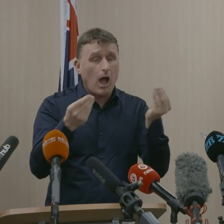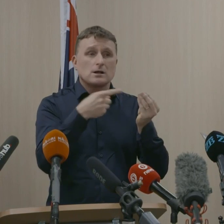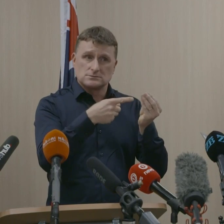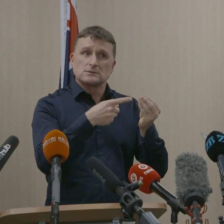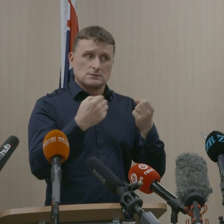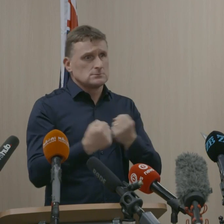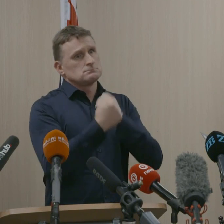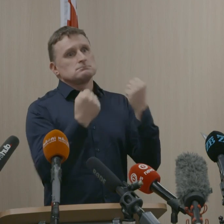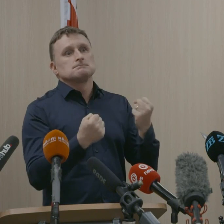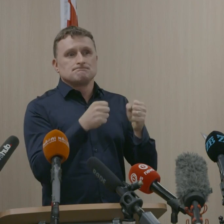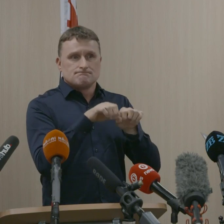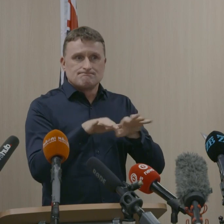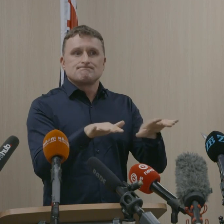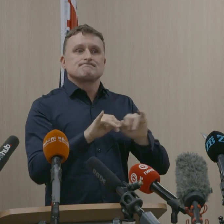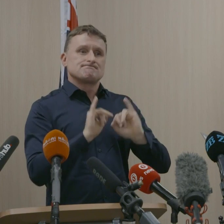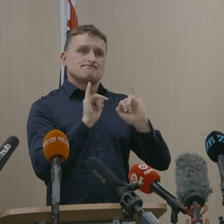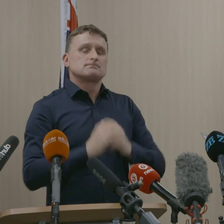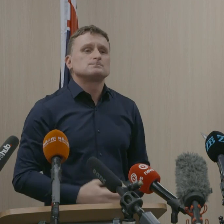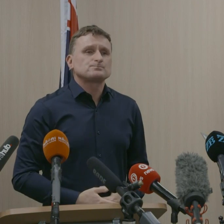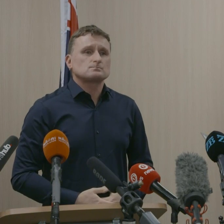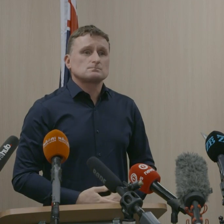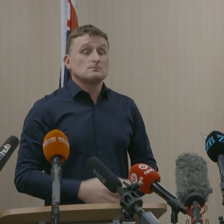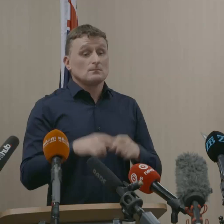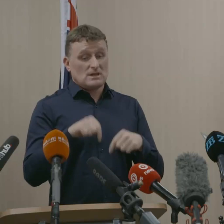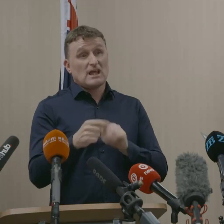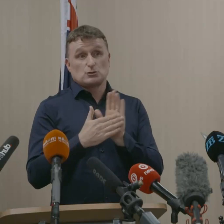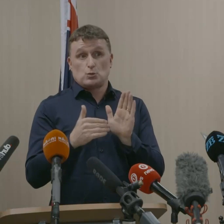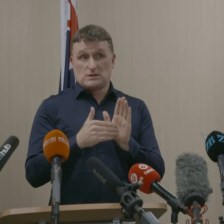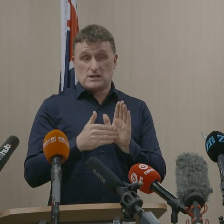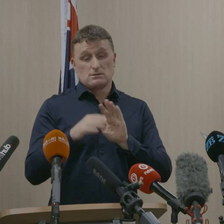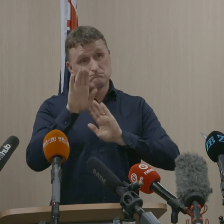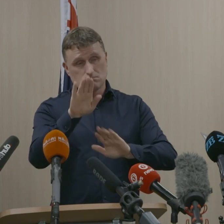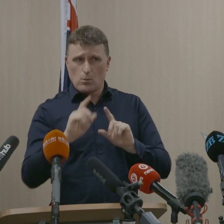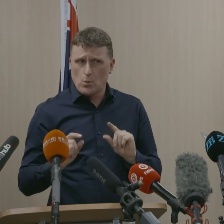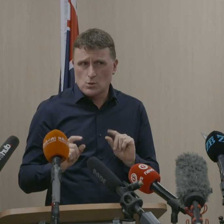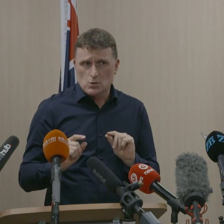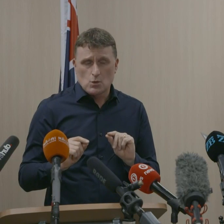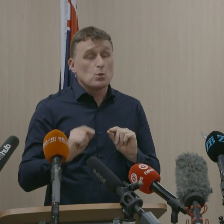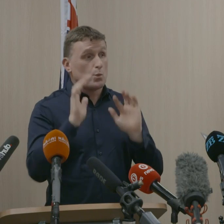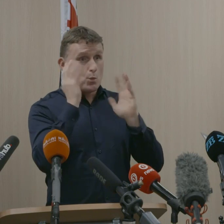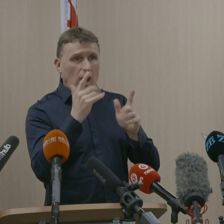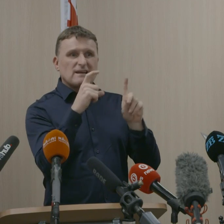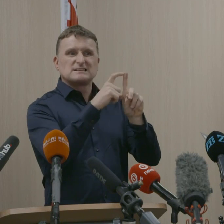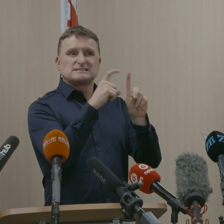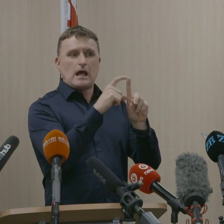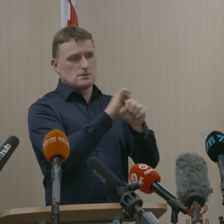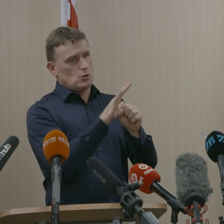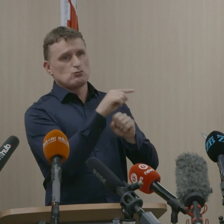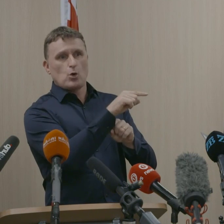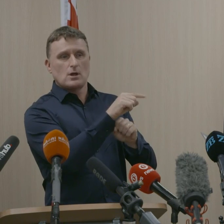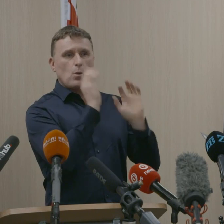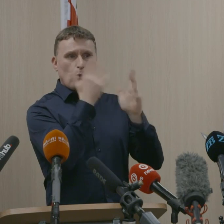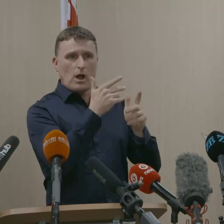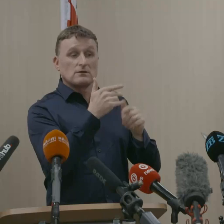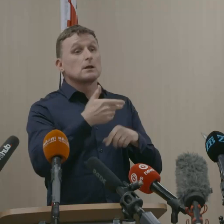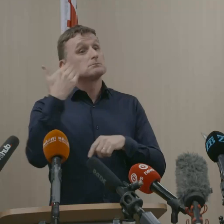variant. In the view of our health officials, there is greater risk now from the Delta variant than there was when we opened the quarantine